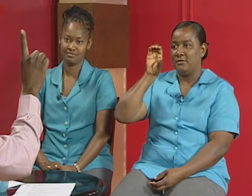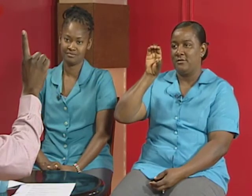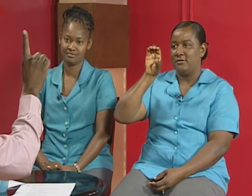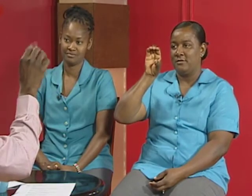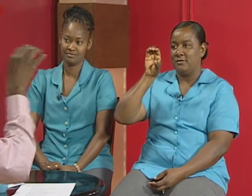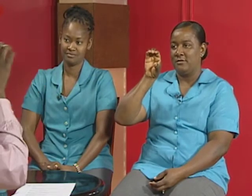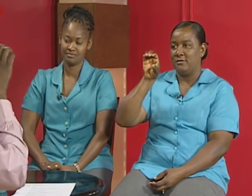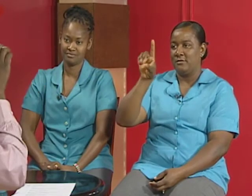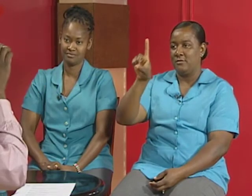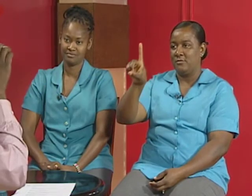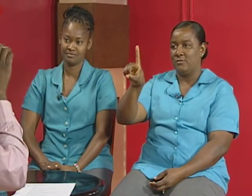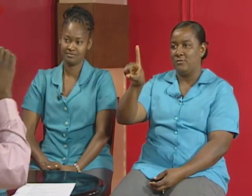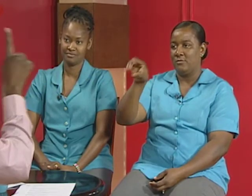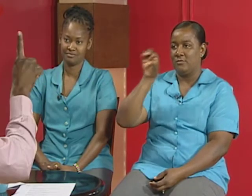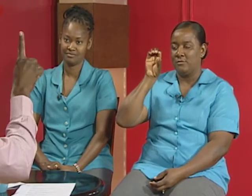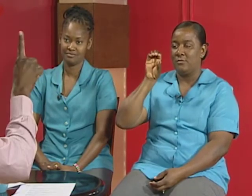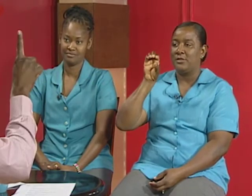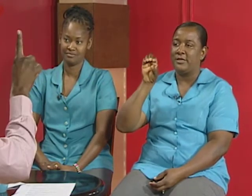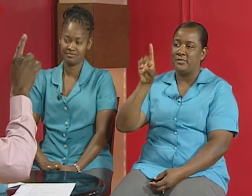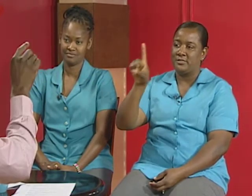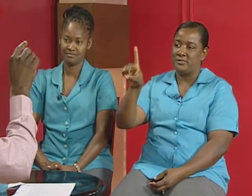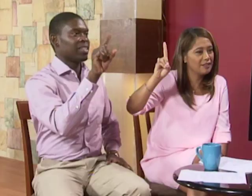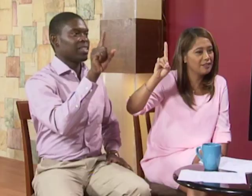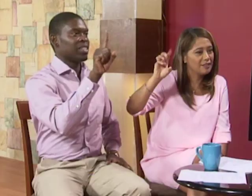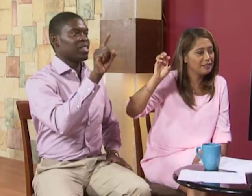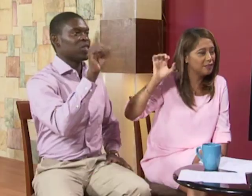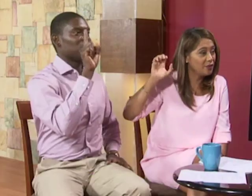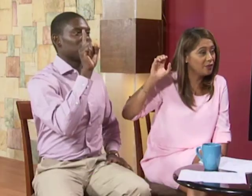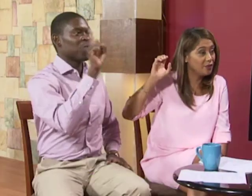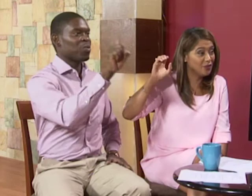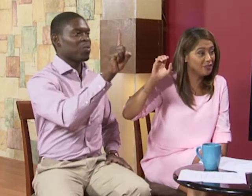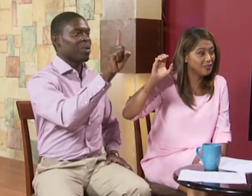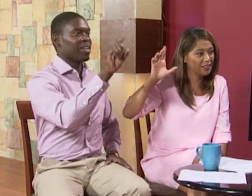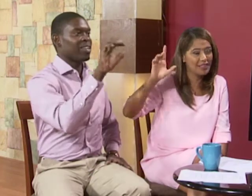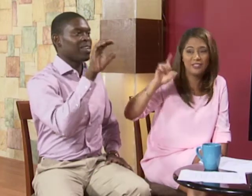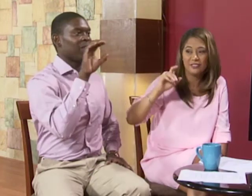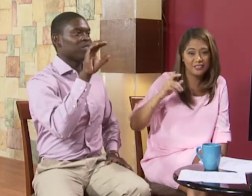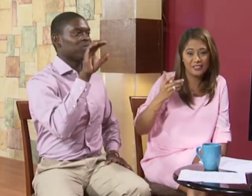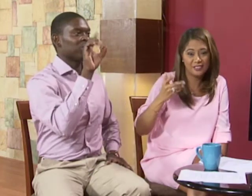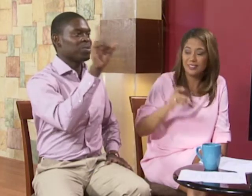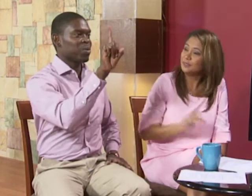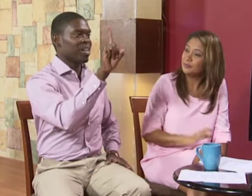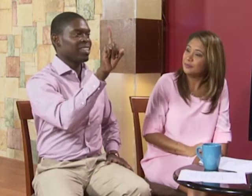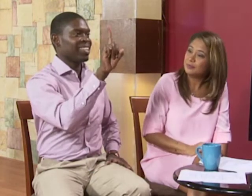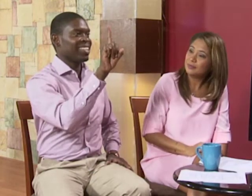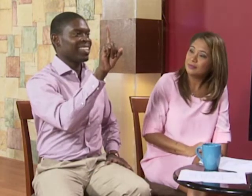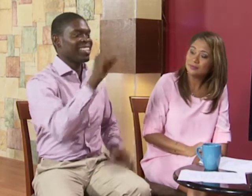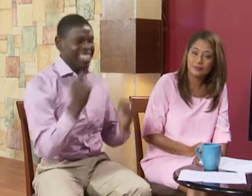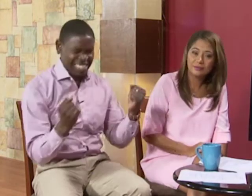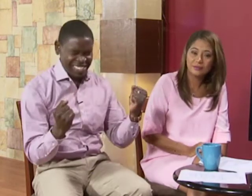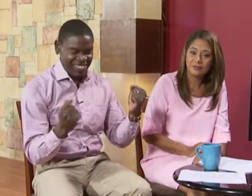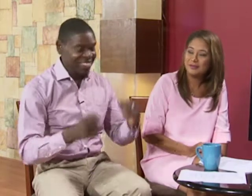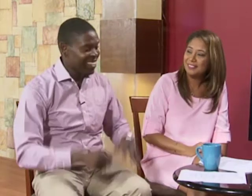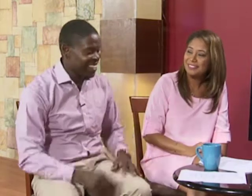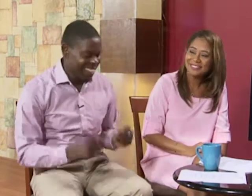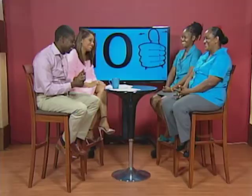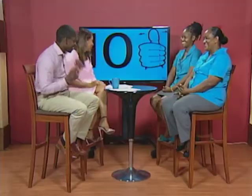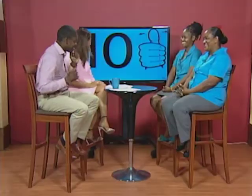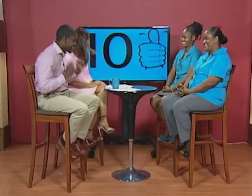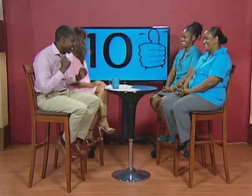dc so it's a hundred yes so one hundred one yes yes why get